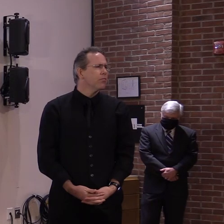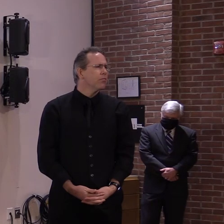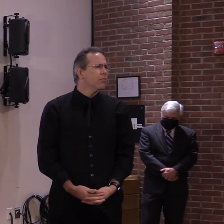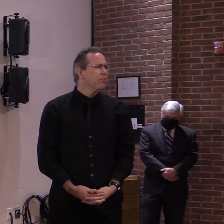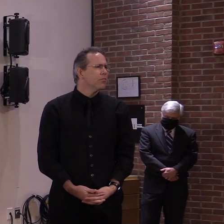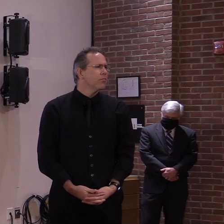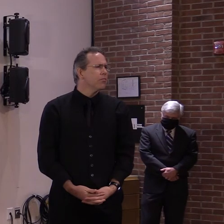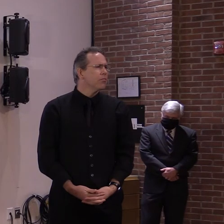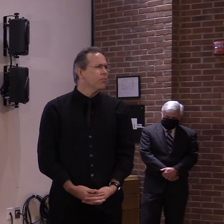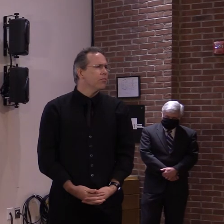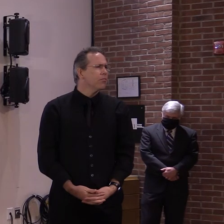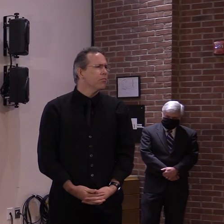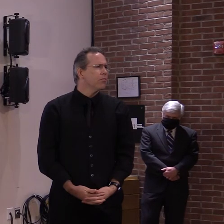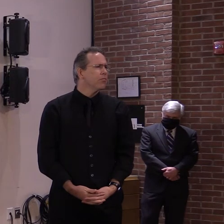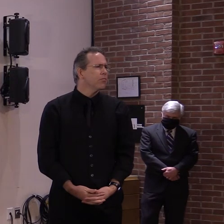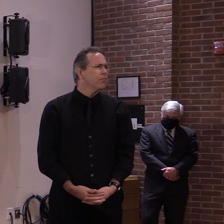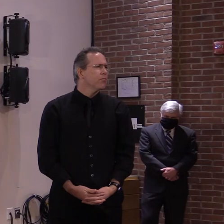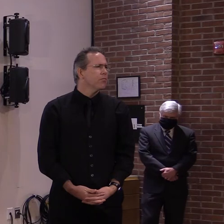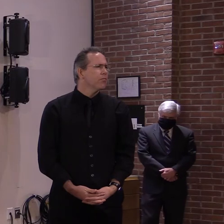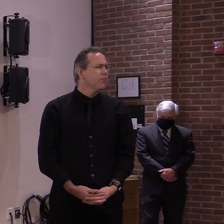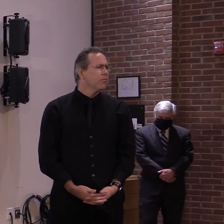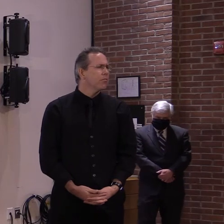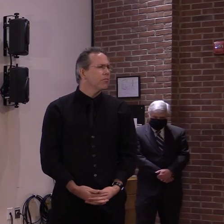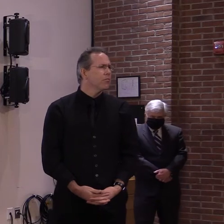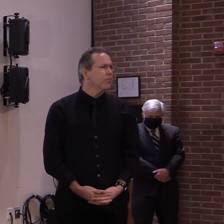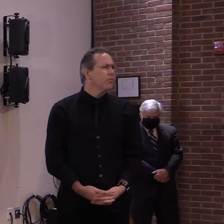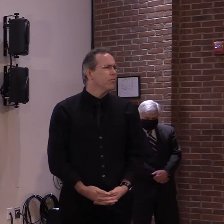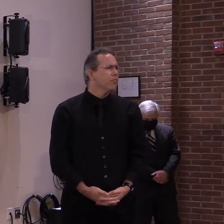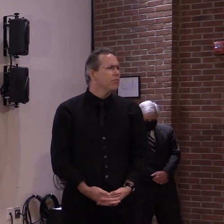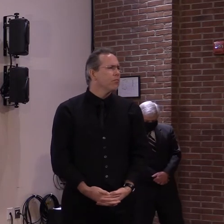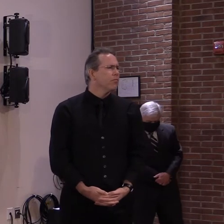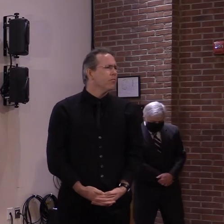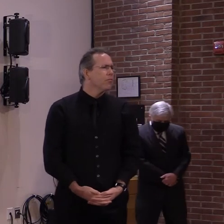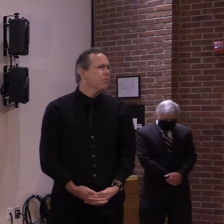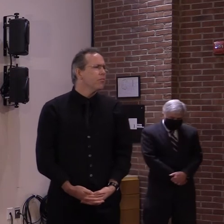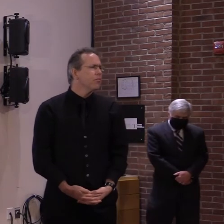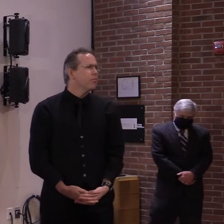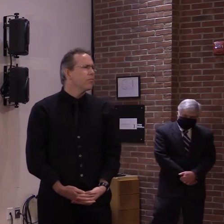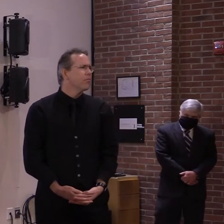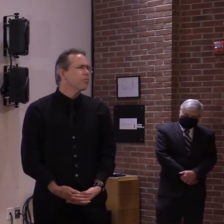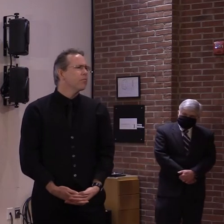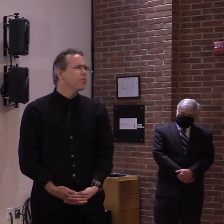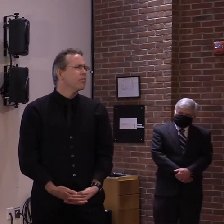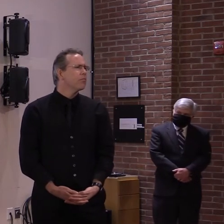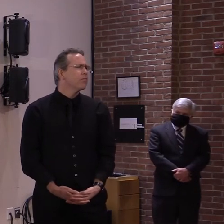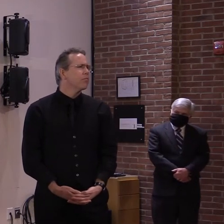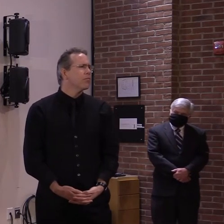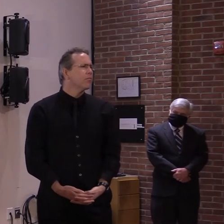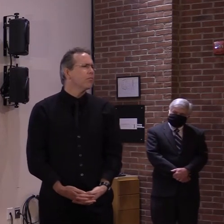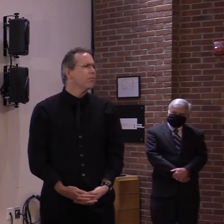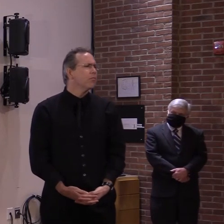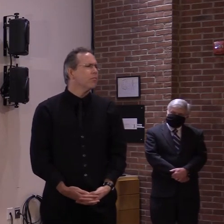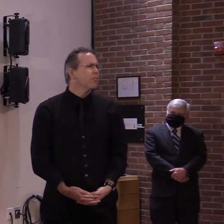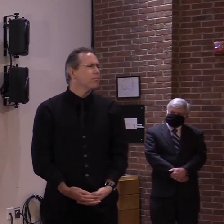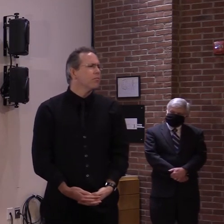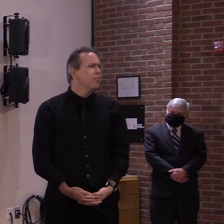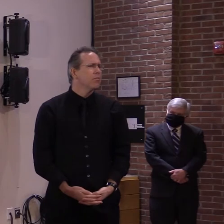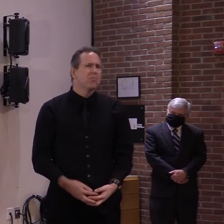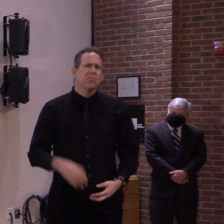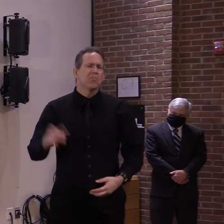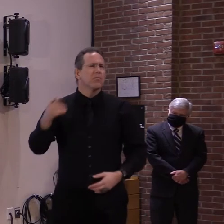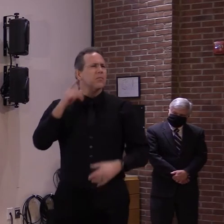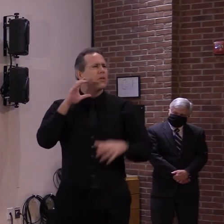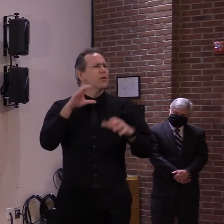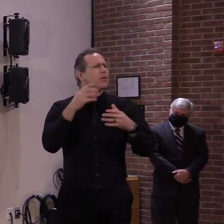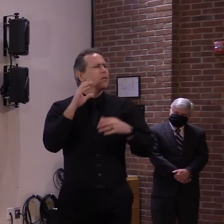party is for me. Have you also been questioning your continued affiliation with the Republican Party given the events the past two